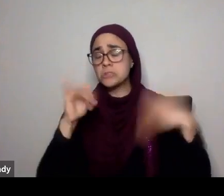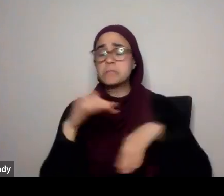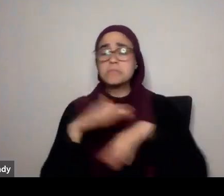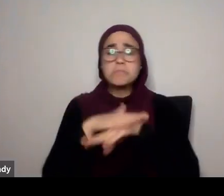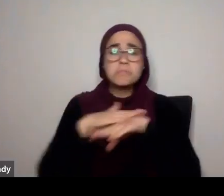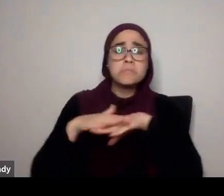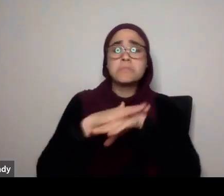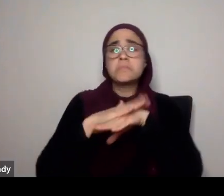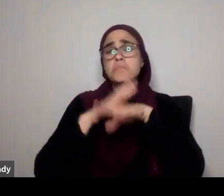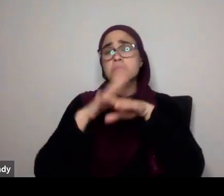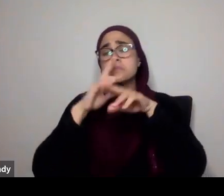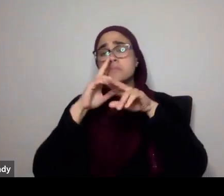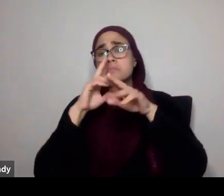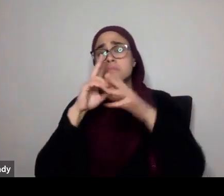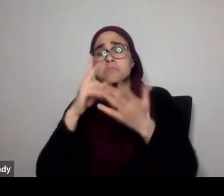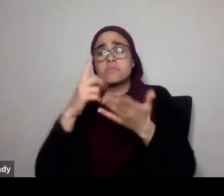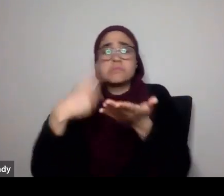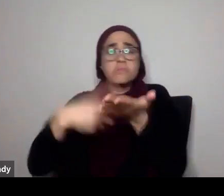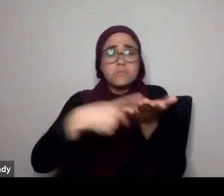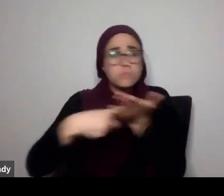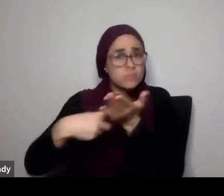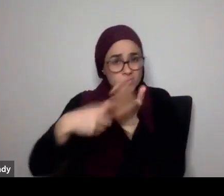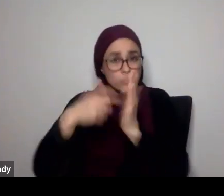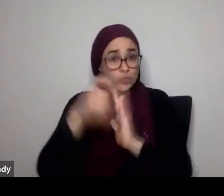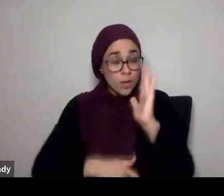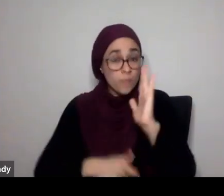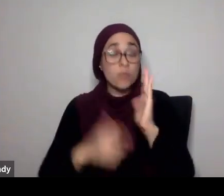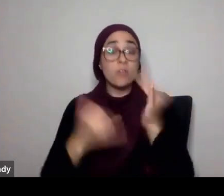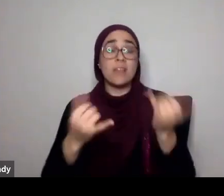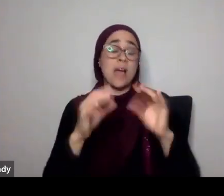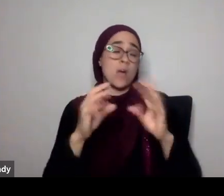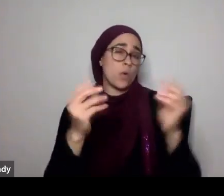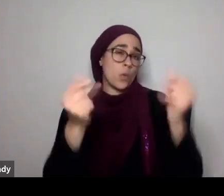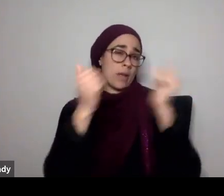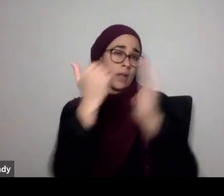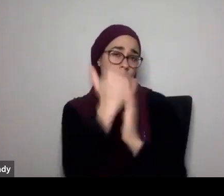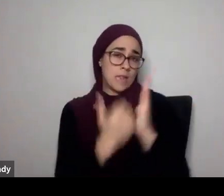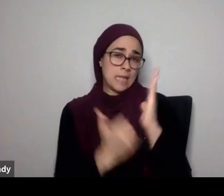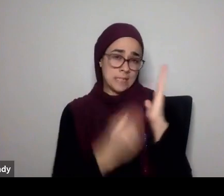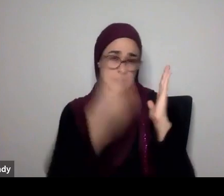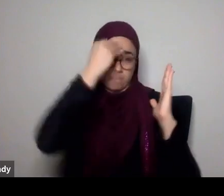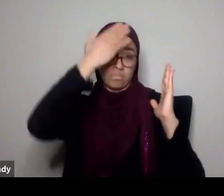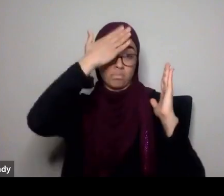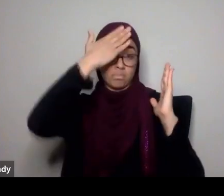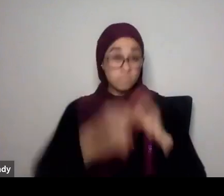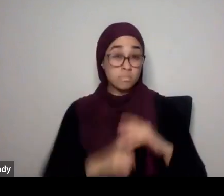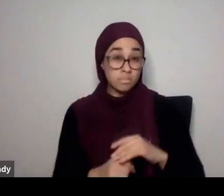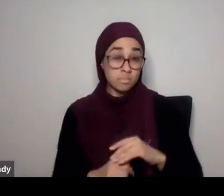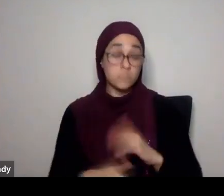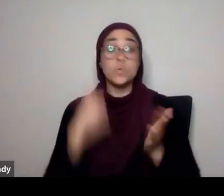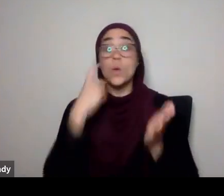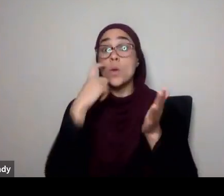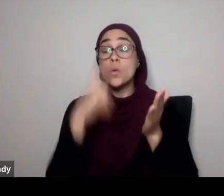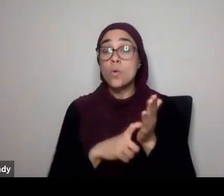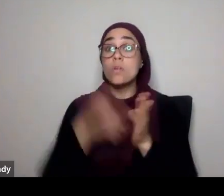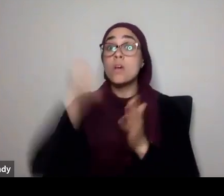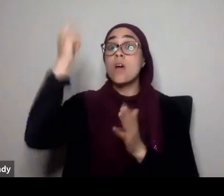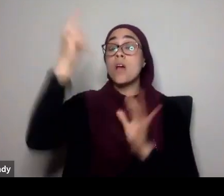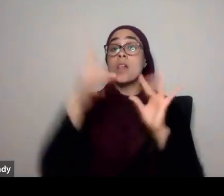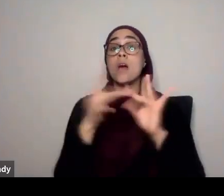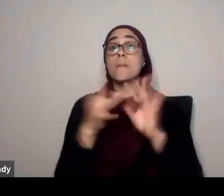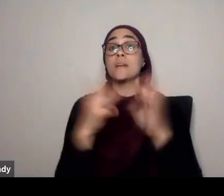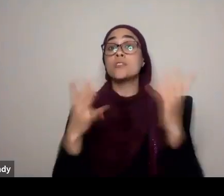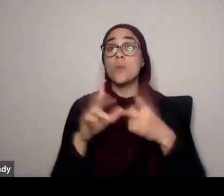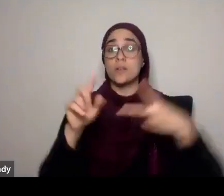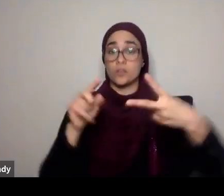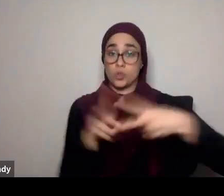Some very quick reflections before we finish. Notice Allah subhanahu wa ta'ala mentions tasbih, and he mentions